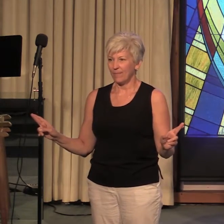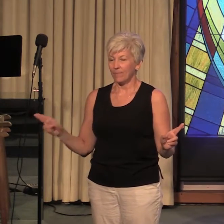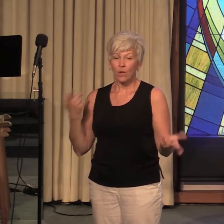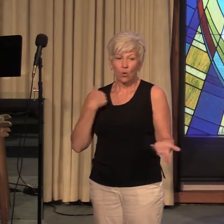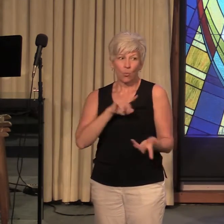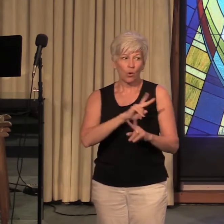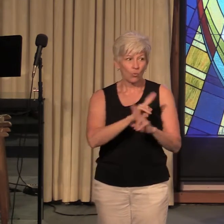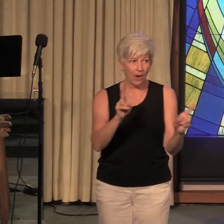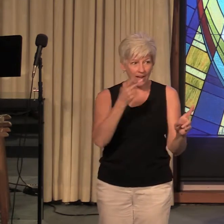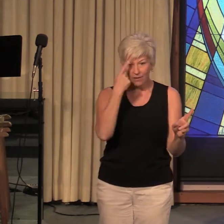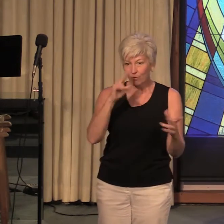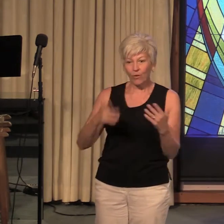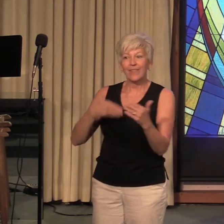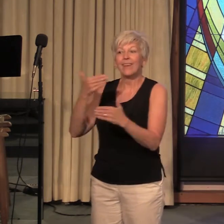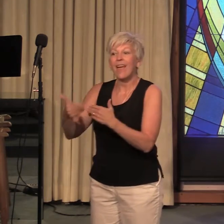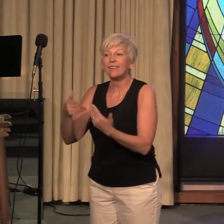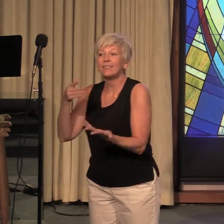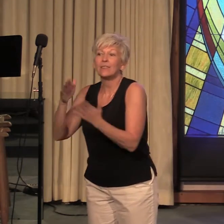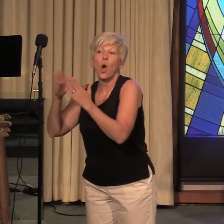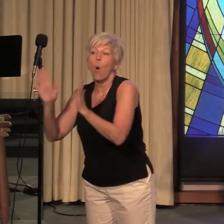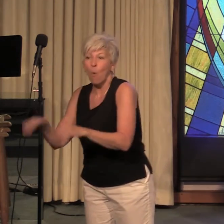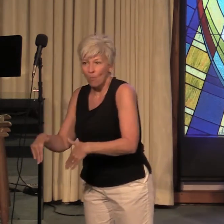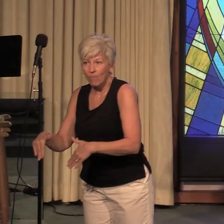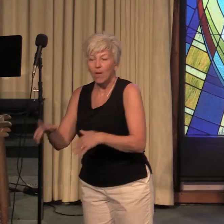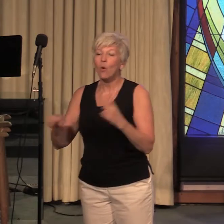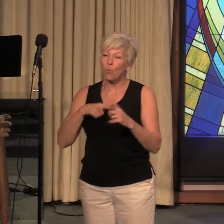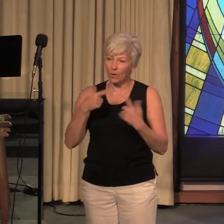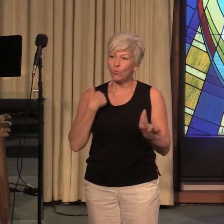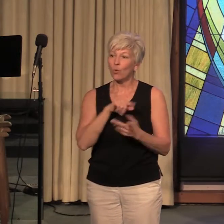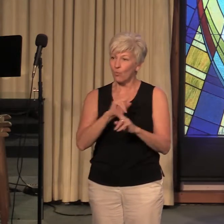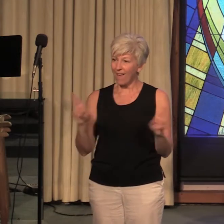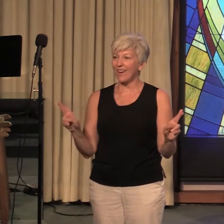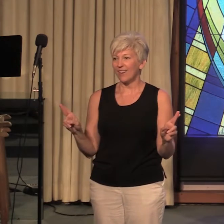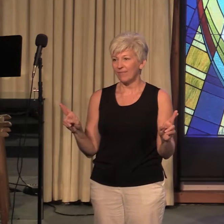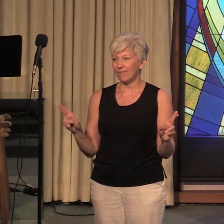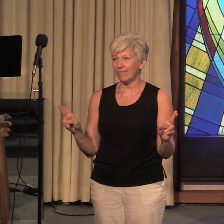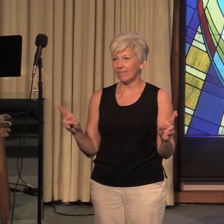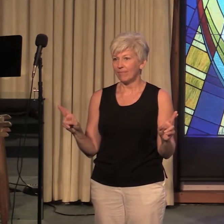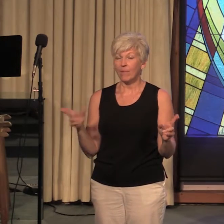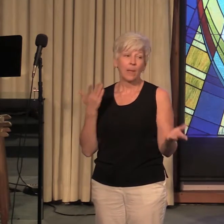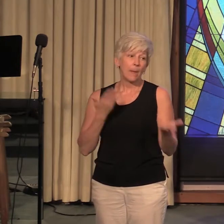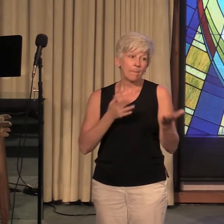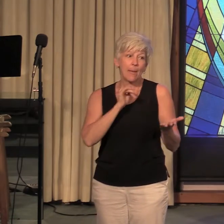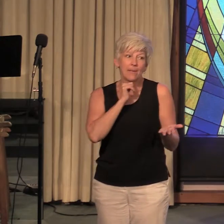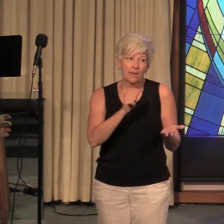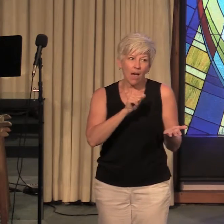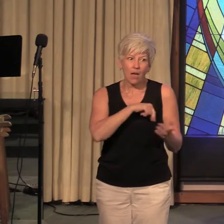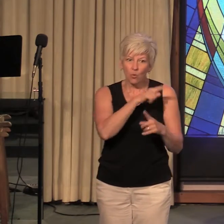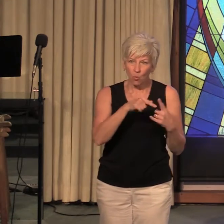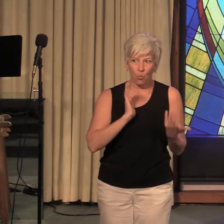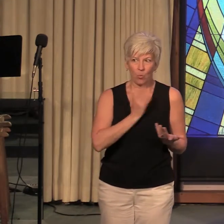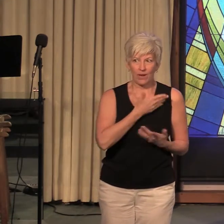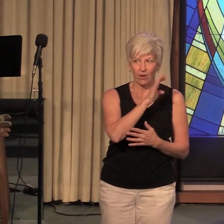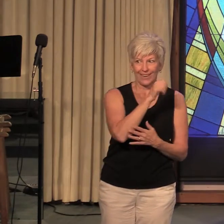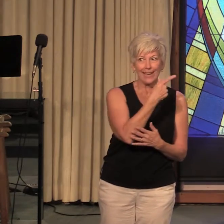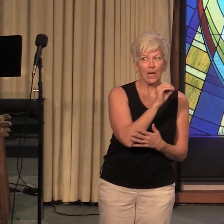We're ready for the next home when we're ready. Maybe not when our ego wants it,